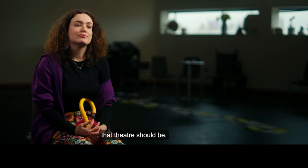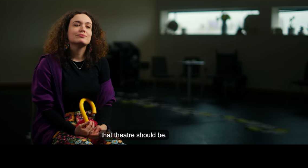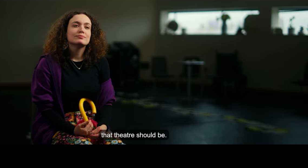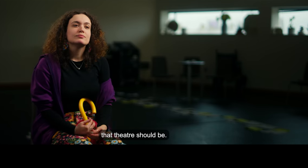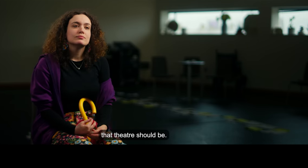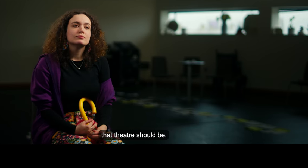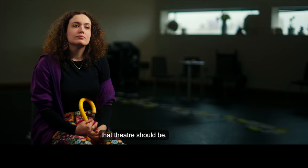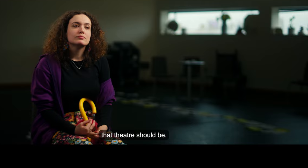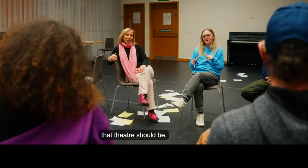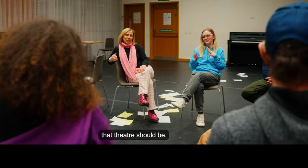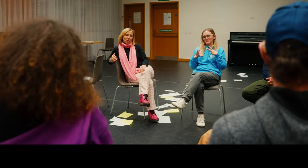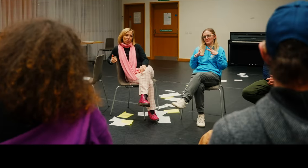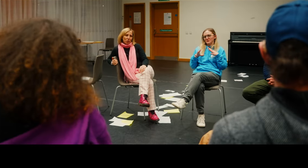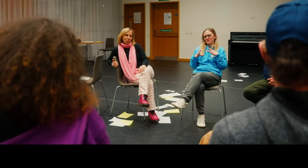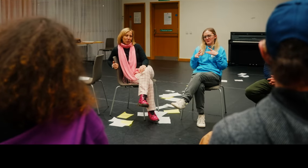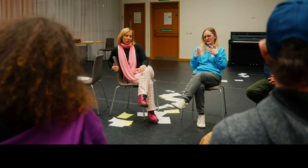should be.